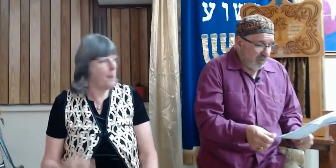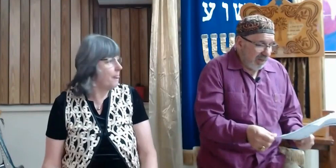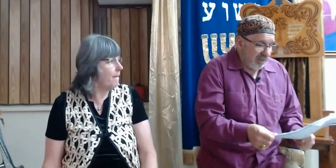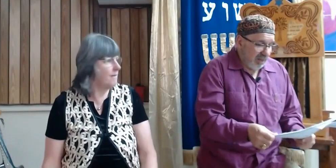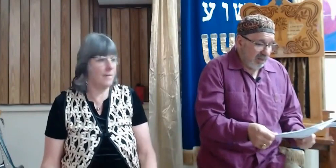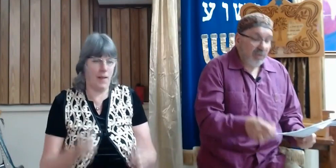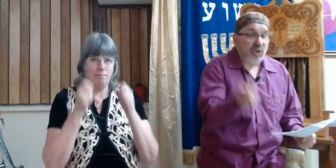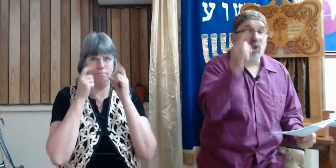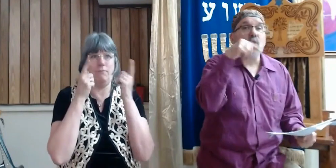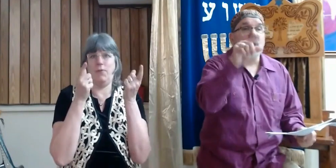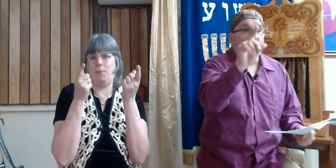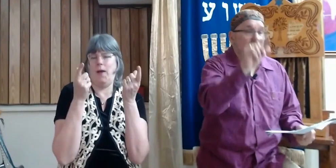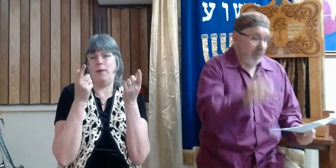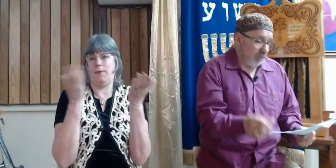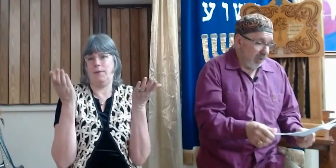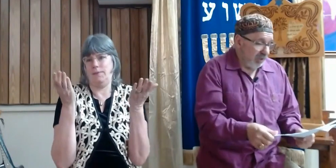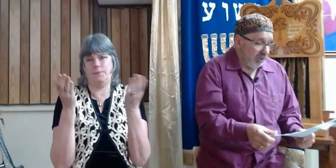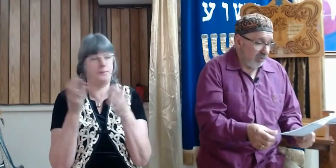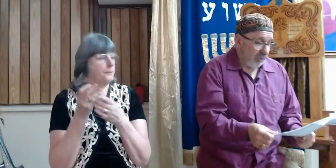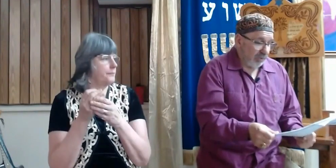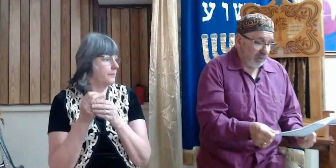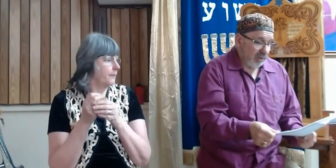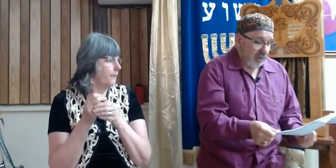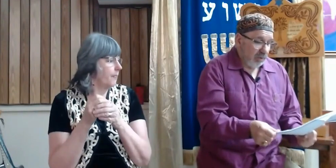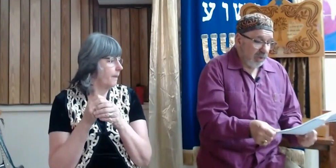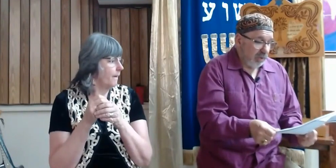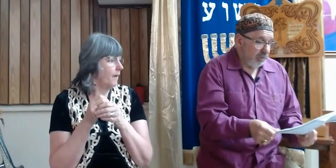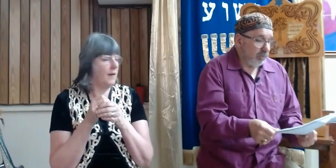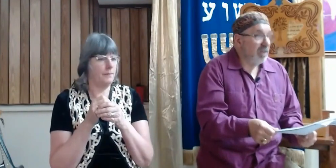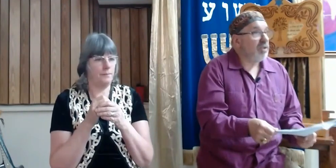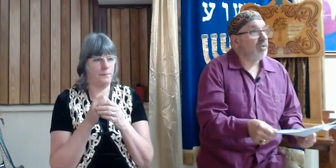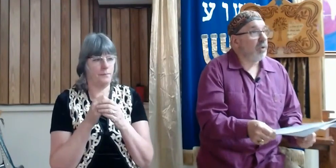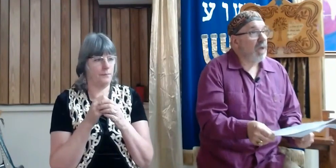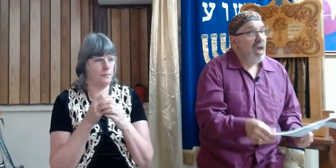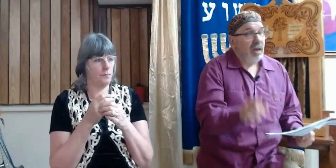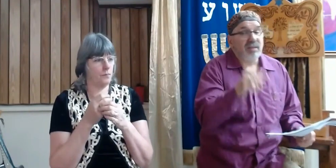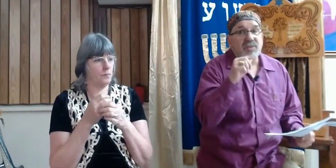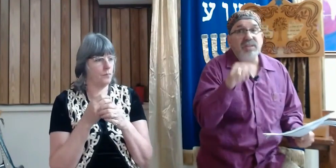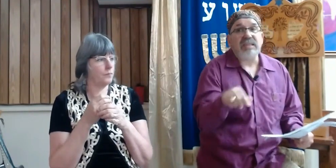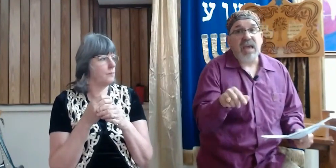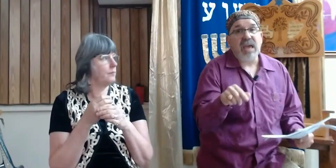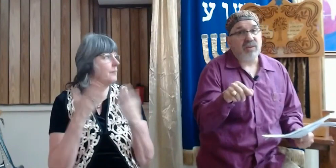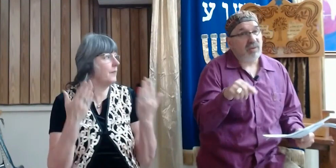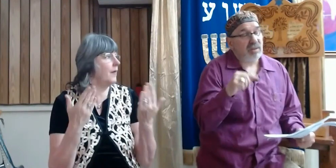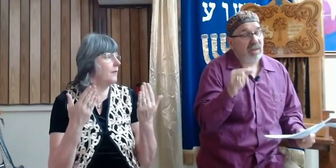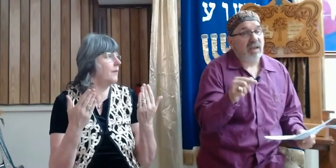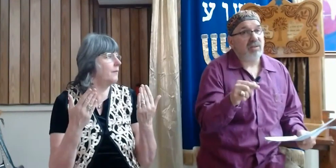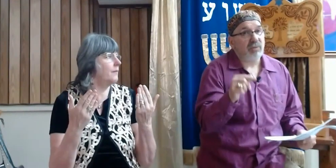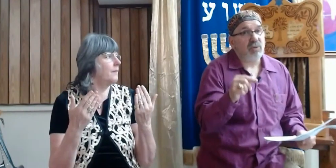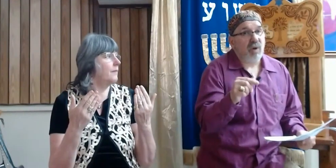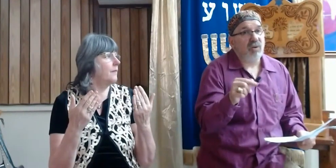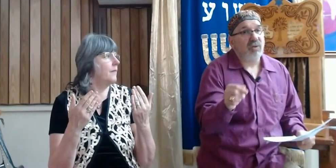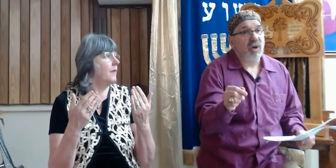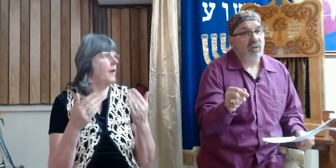it's quite another so-called religious fault. Religious fault. Until this day, there are sects of intra-Orthodox